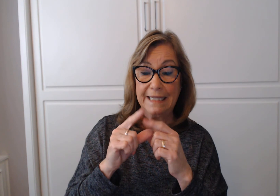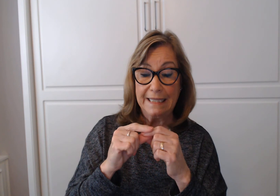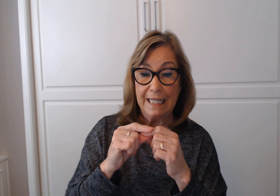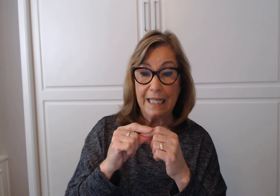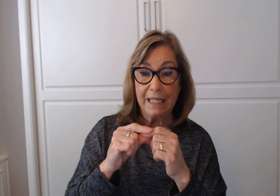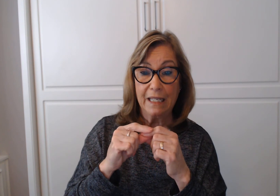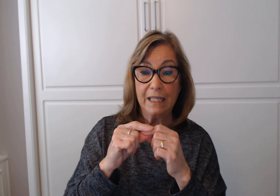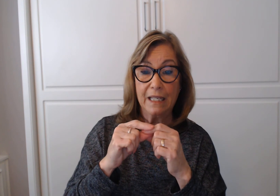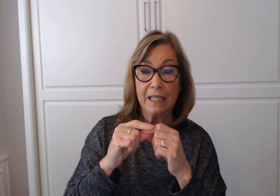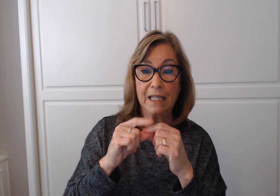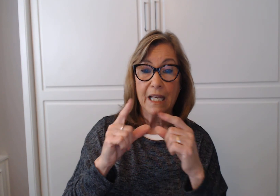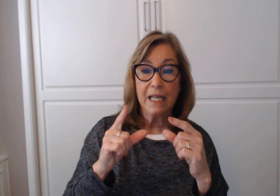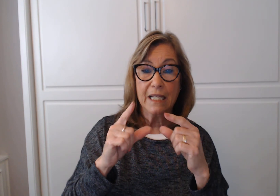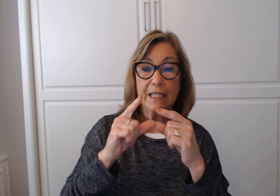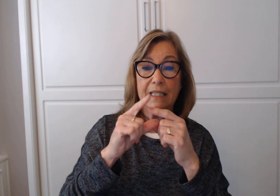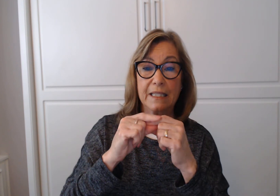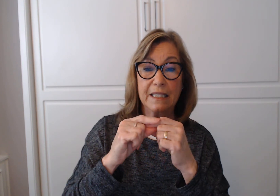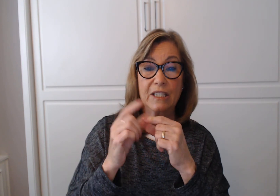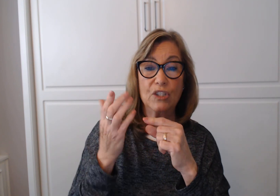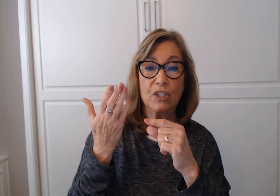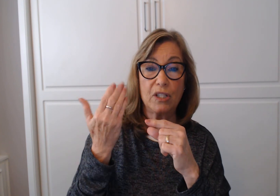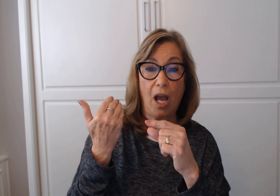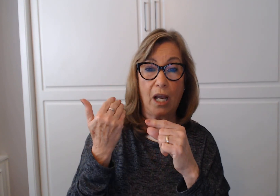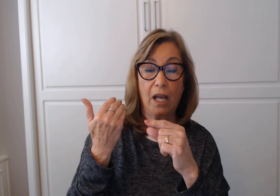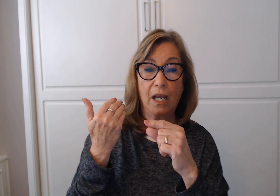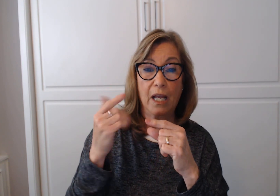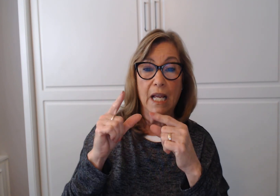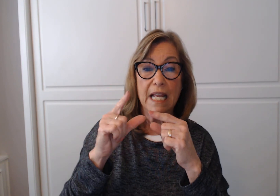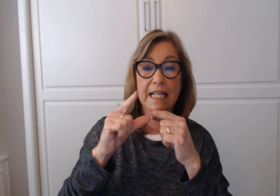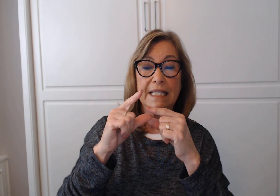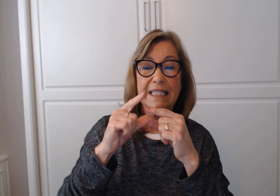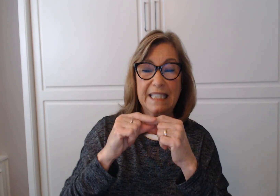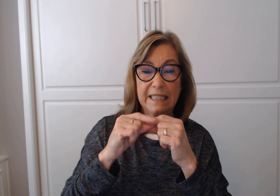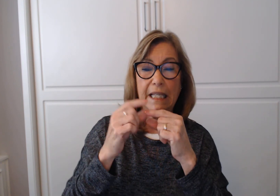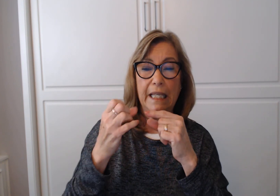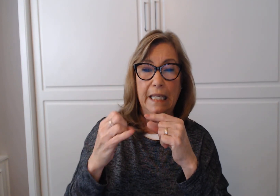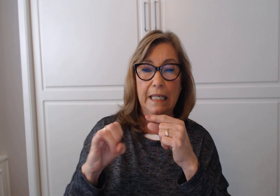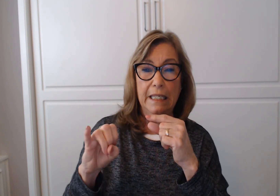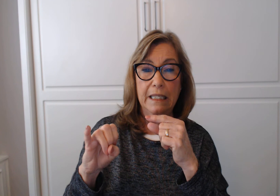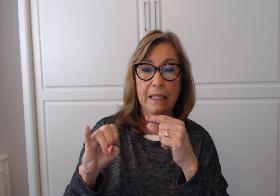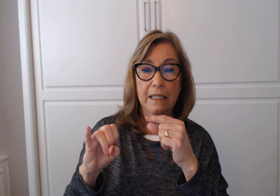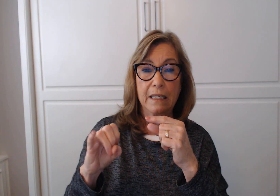Stuck. Sticking. Especially.